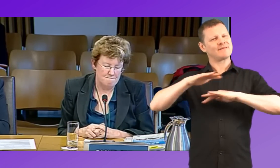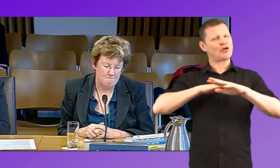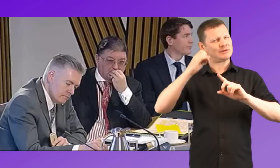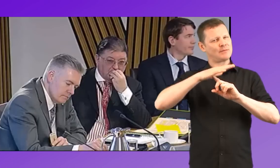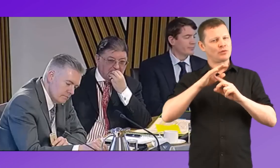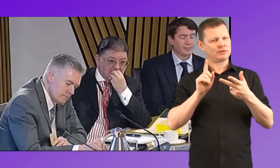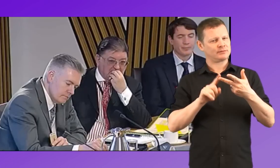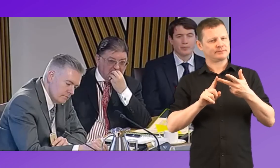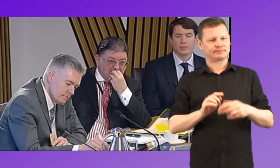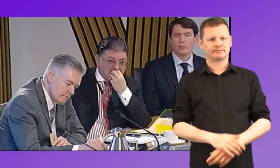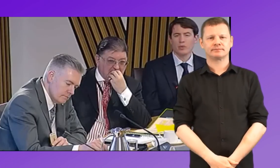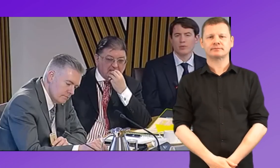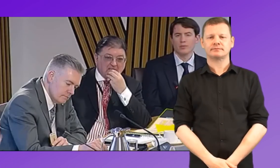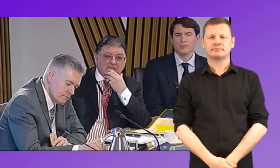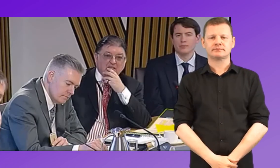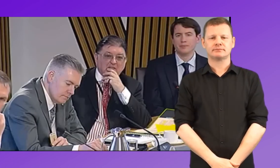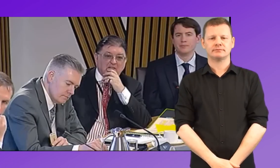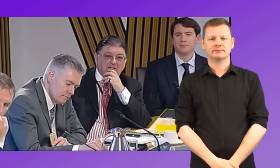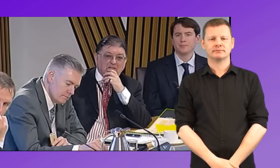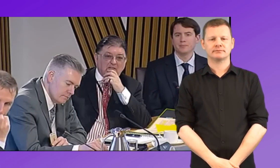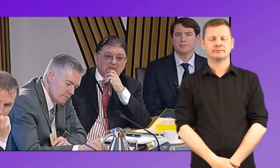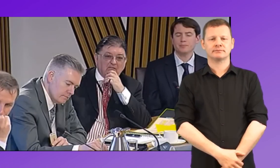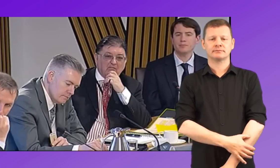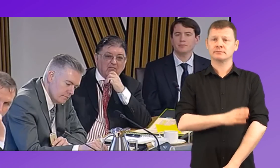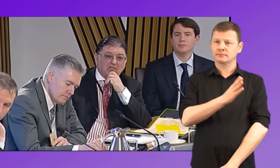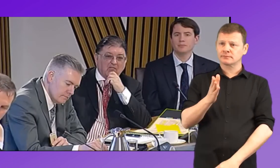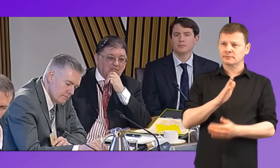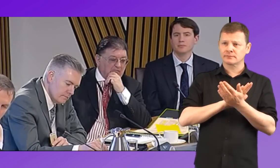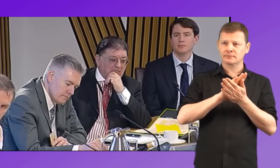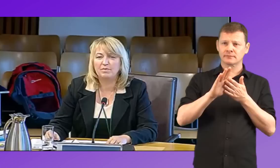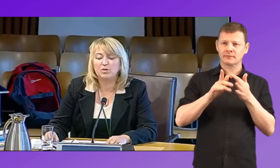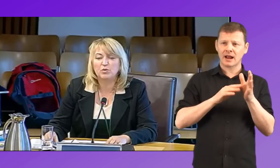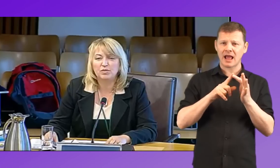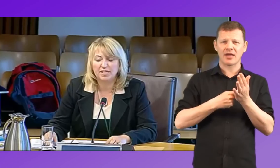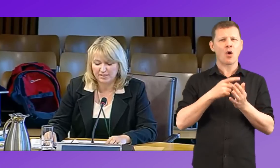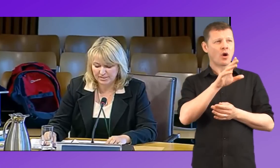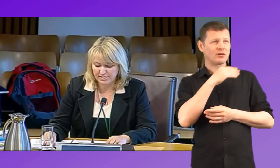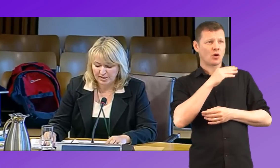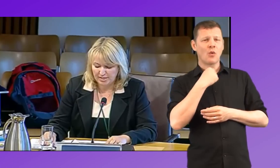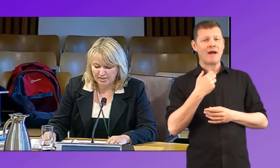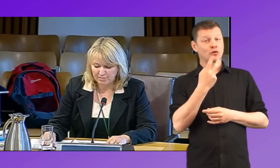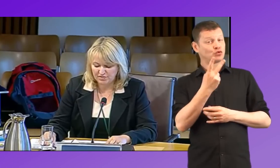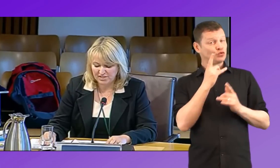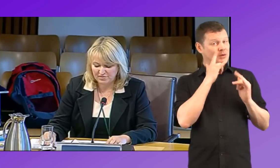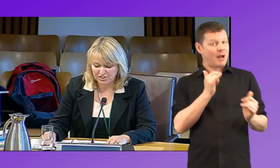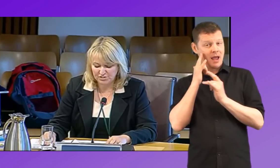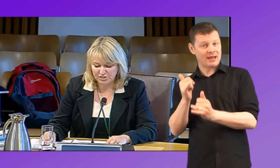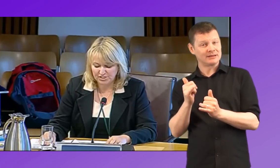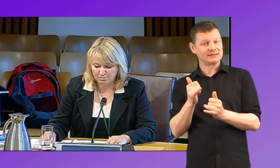We did have two pilots for local records of deaf children in